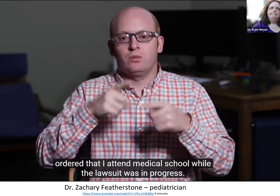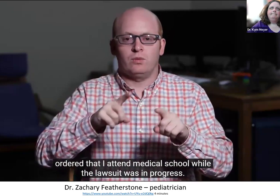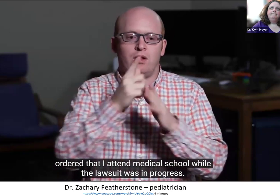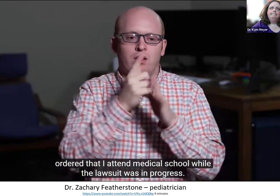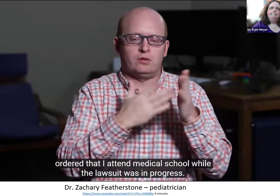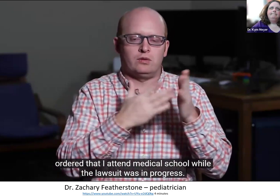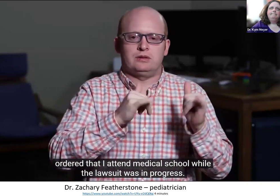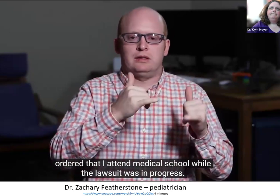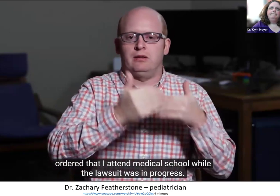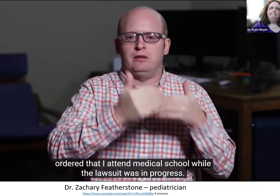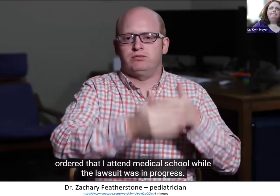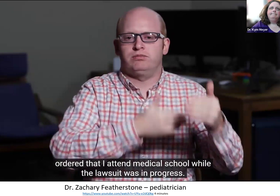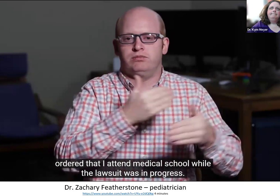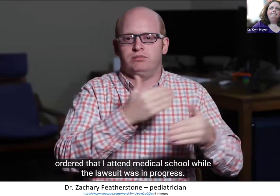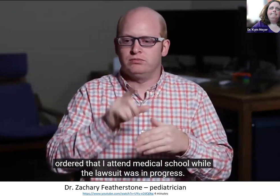was in progress.